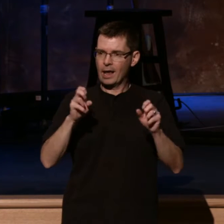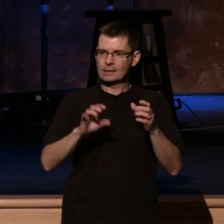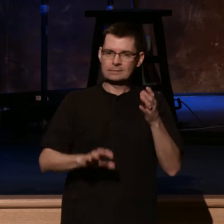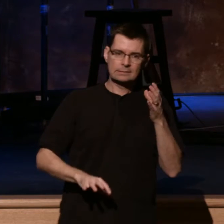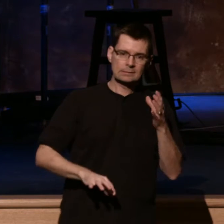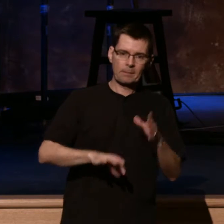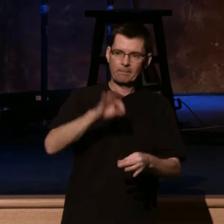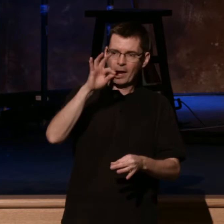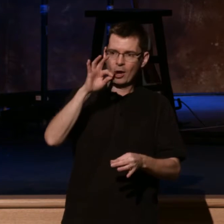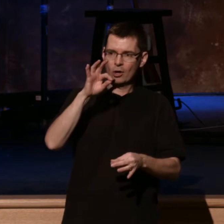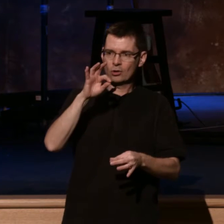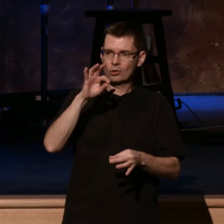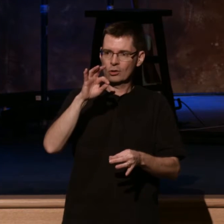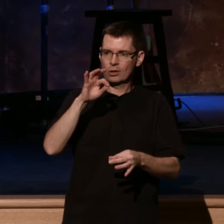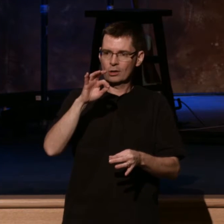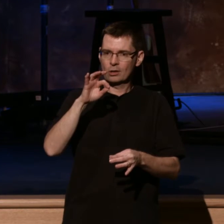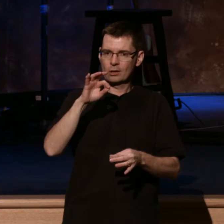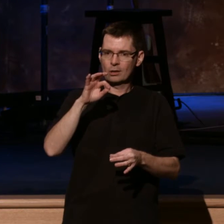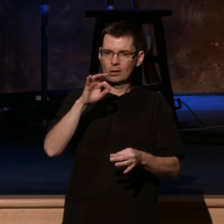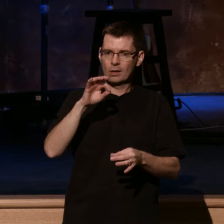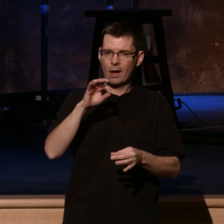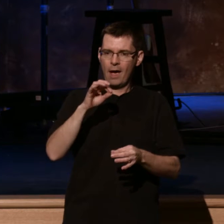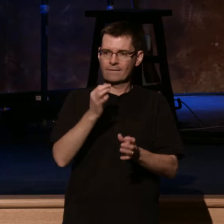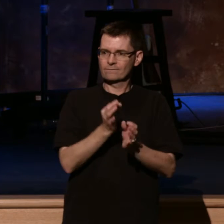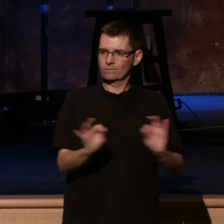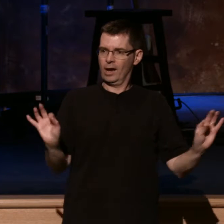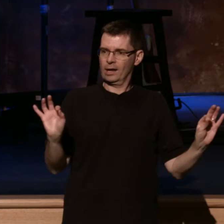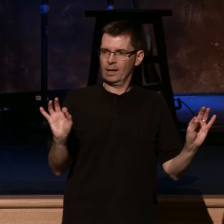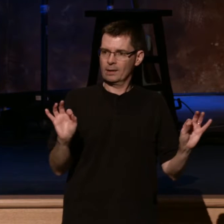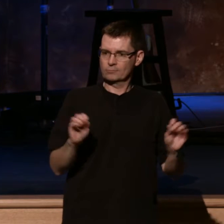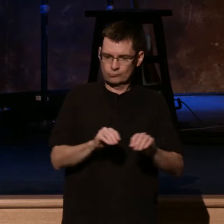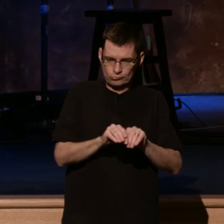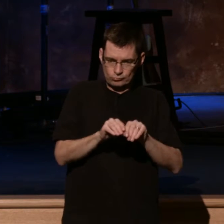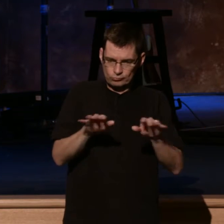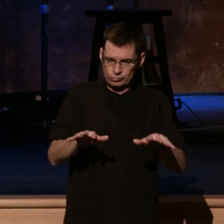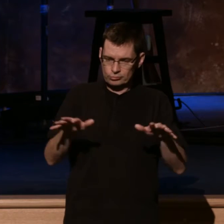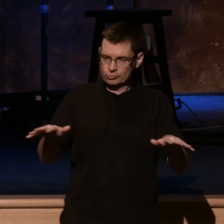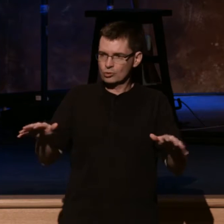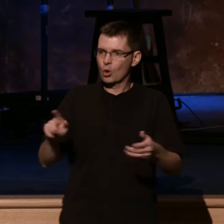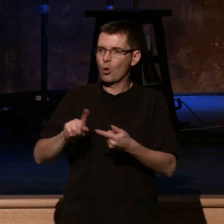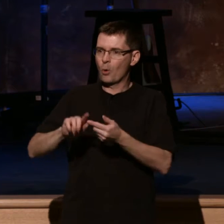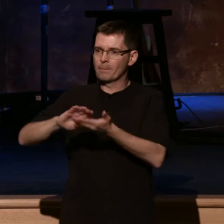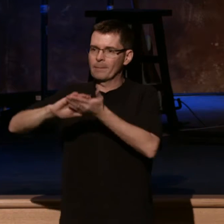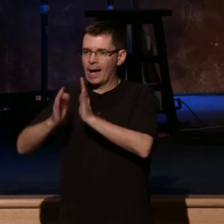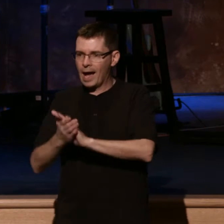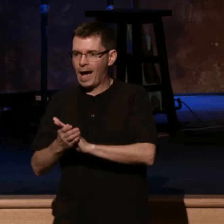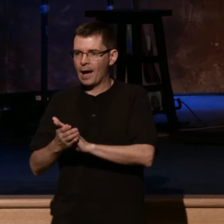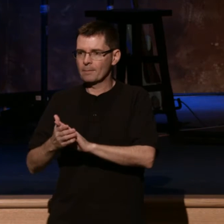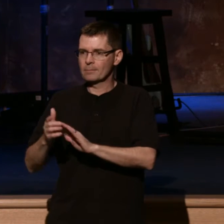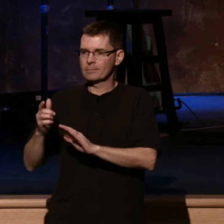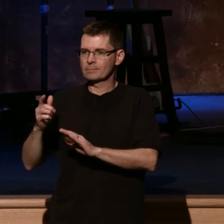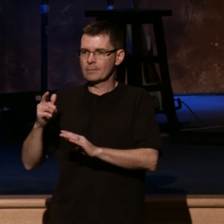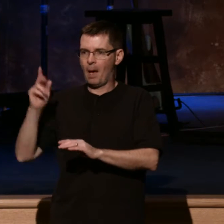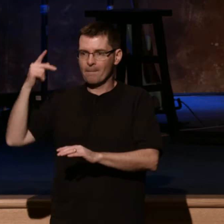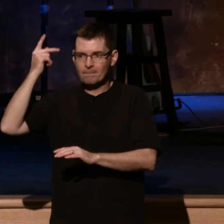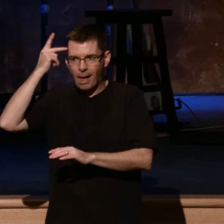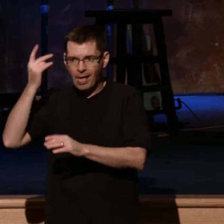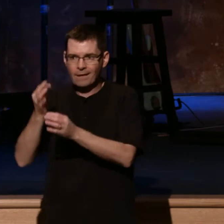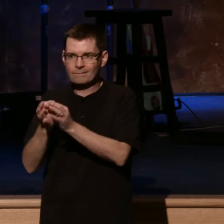to the American Revolution and a desire for societal freedom as well and religious freedom. So that was the First Great Awakening. people ask,